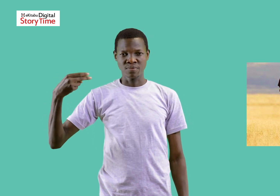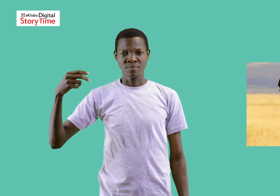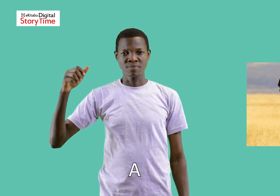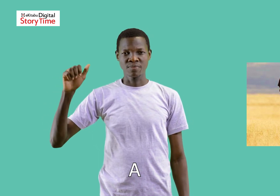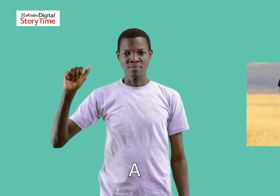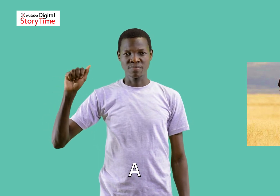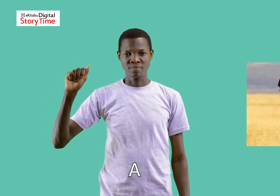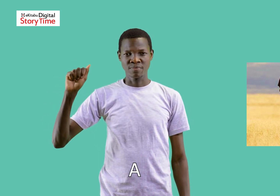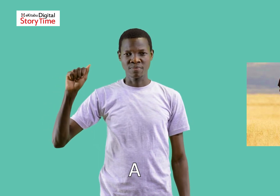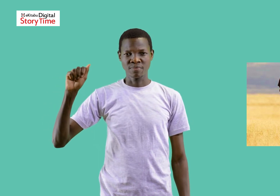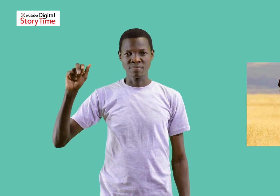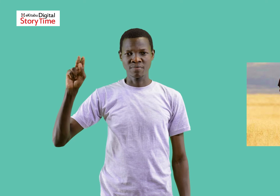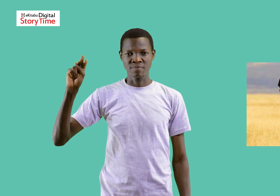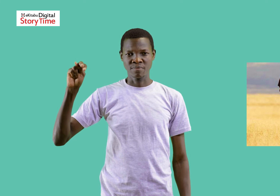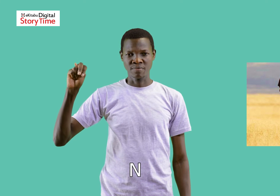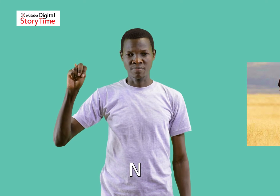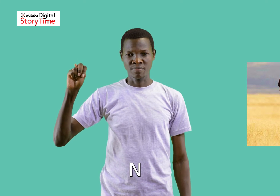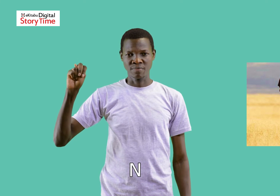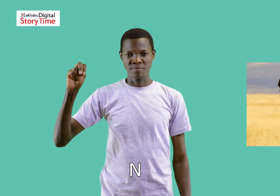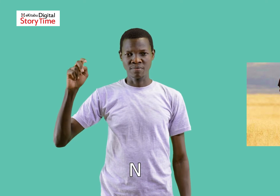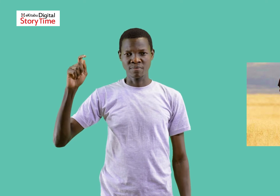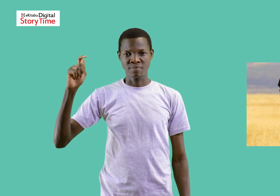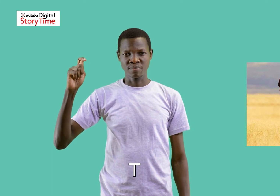-A-N-T